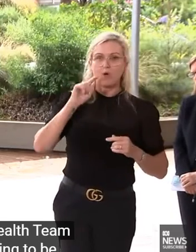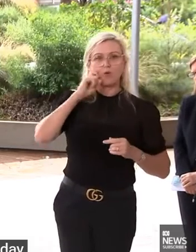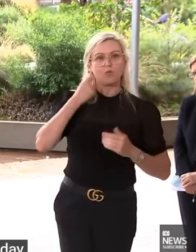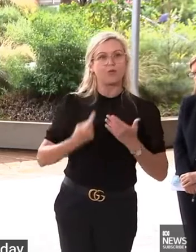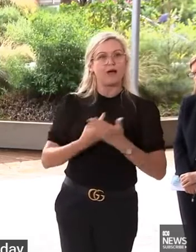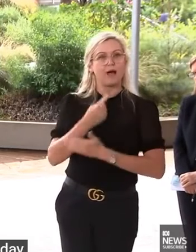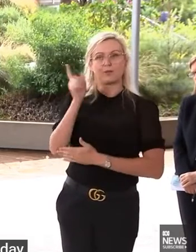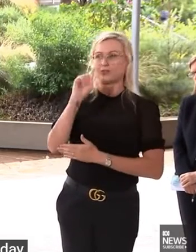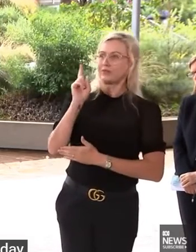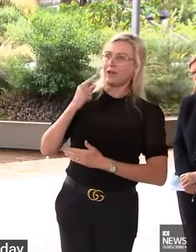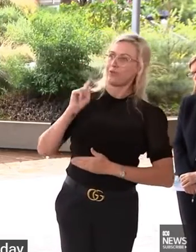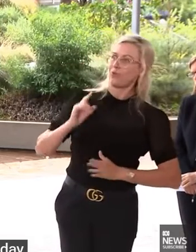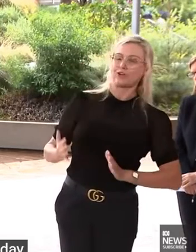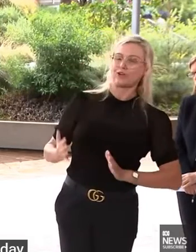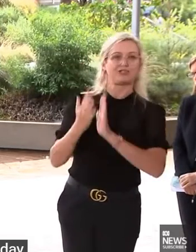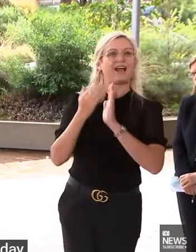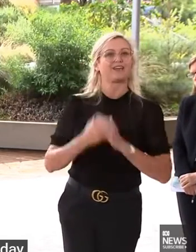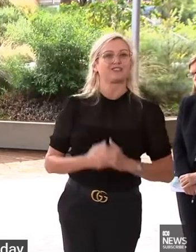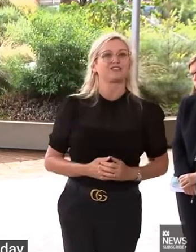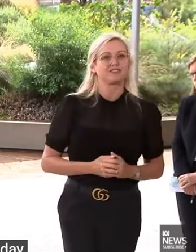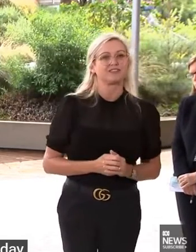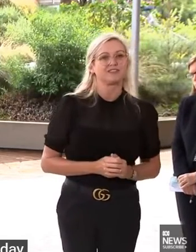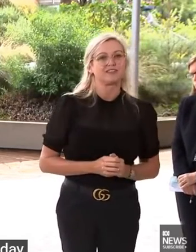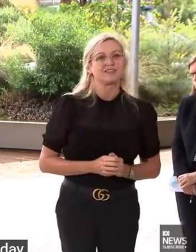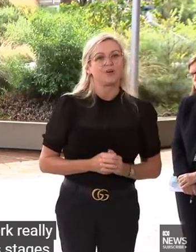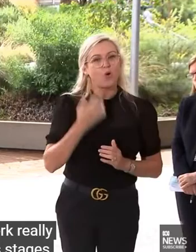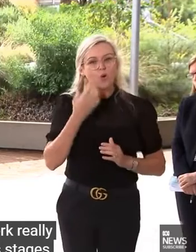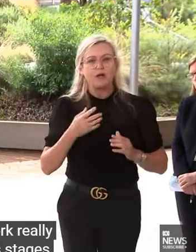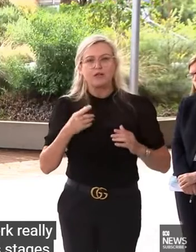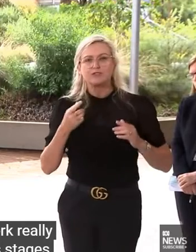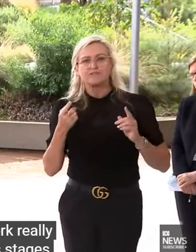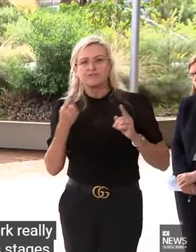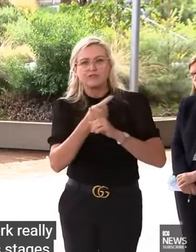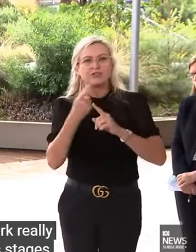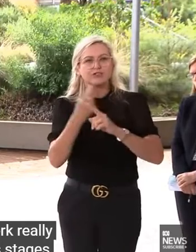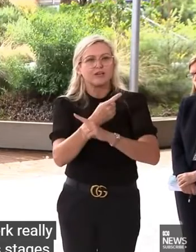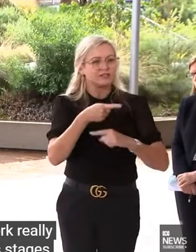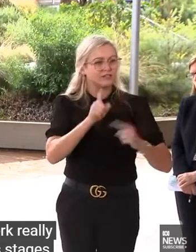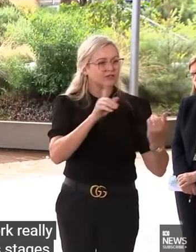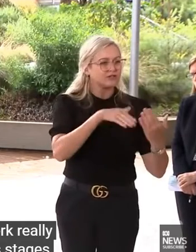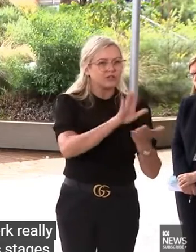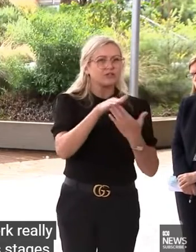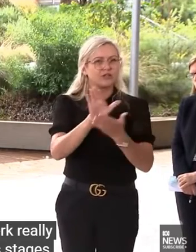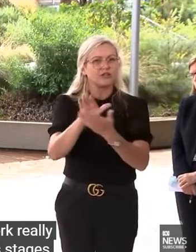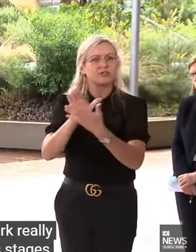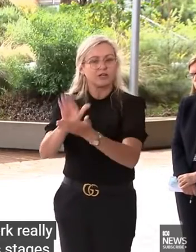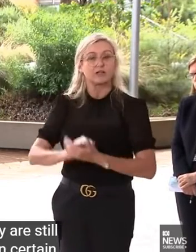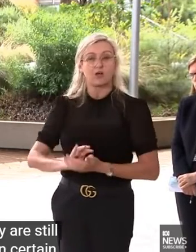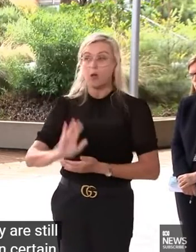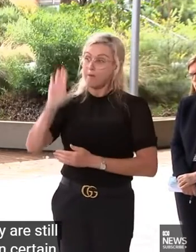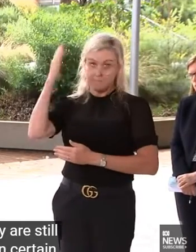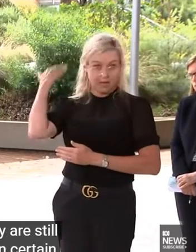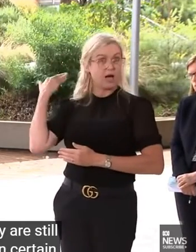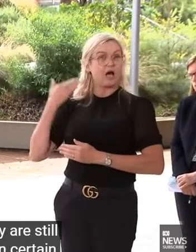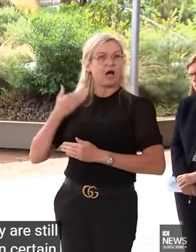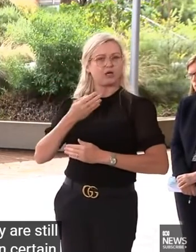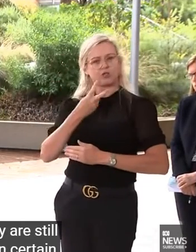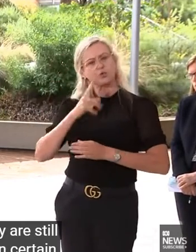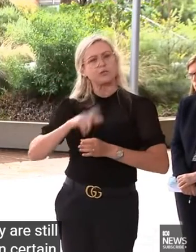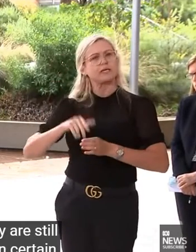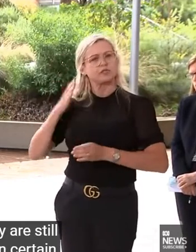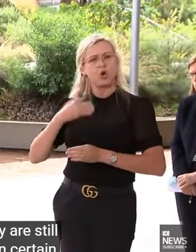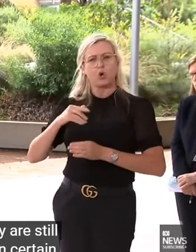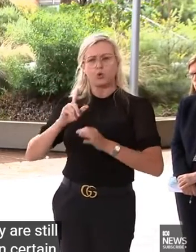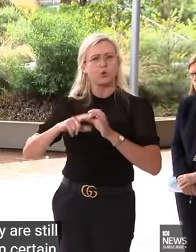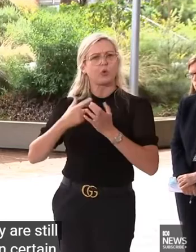really well at various stages of the pandemic. But they are still working to a degree in certain circumstances. know I was at Woolworths on